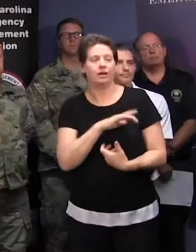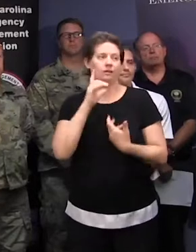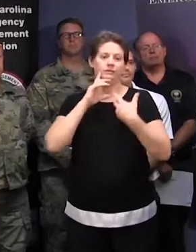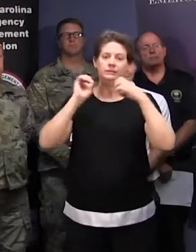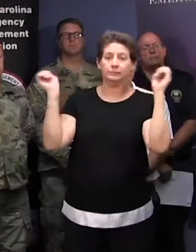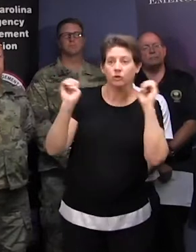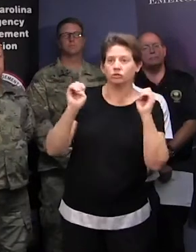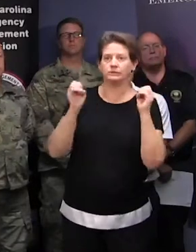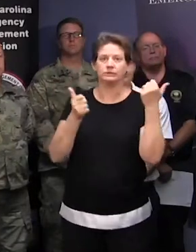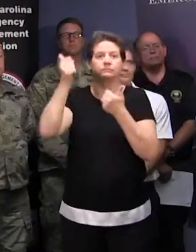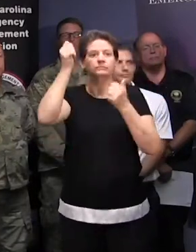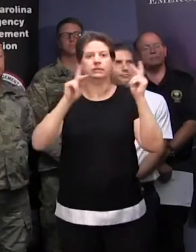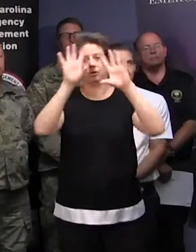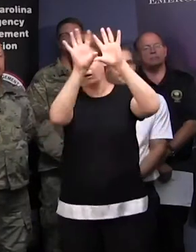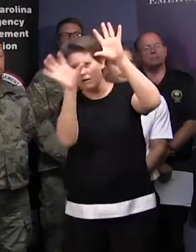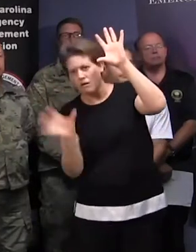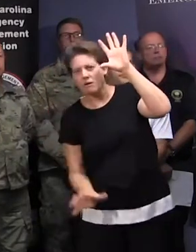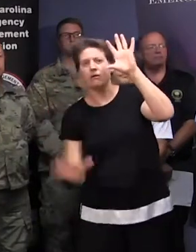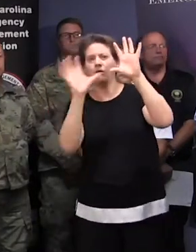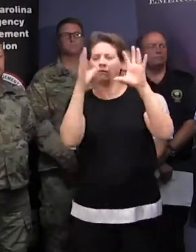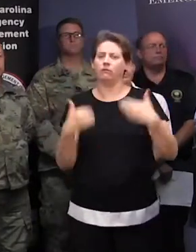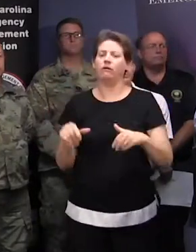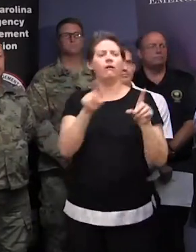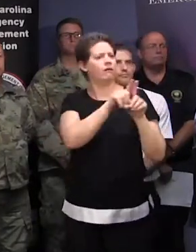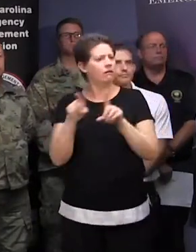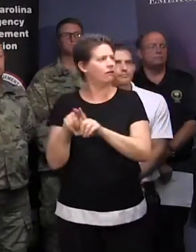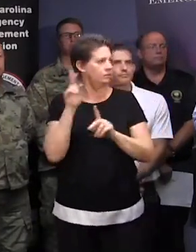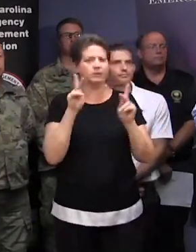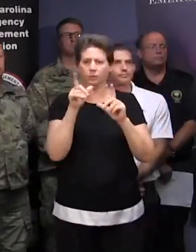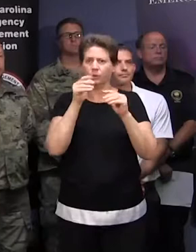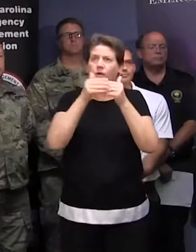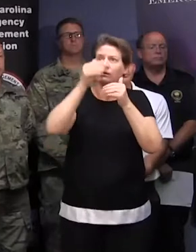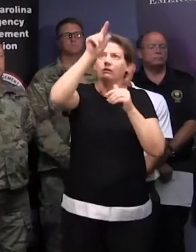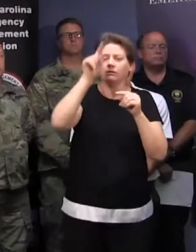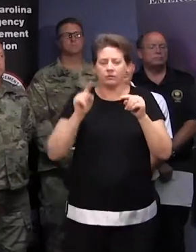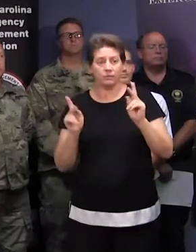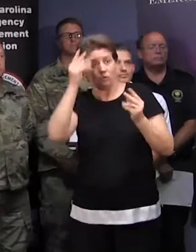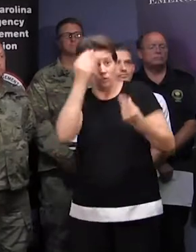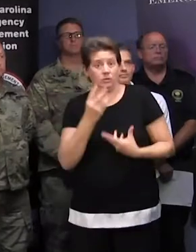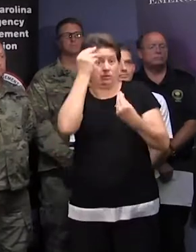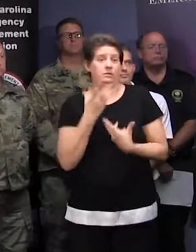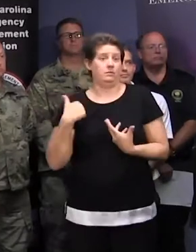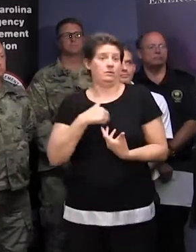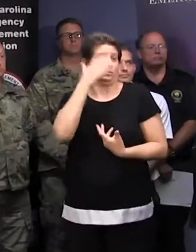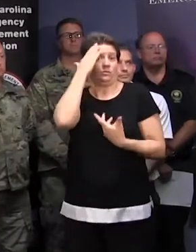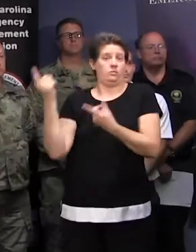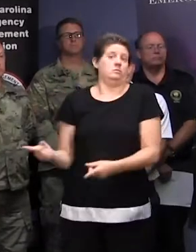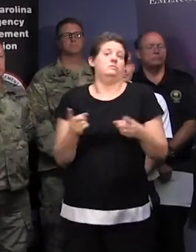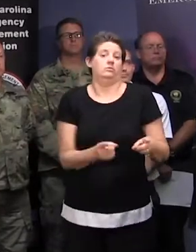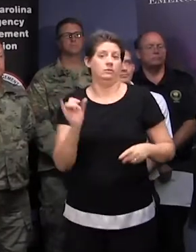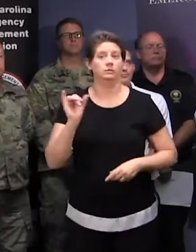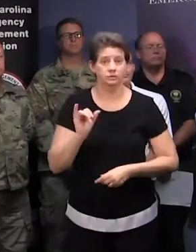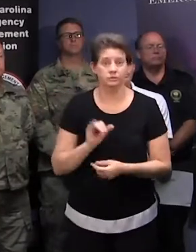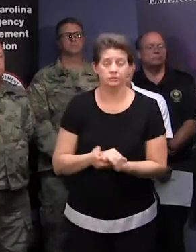officials, and all on the coast in particular, as well as friends and neighbors, who are calling with information and insight. And it's